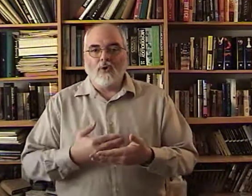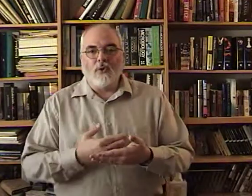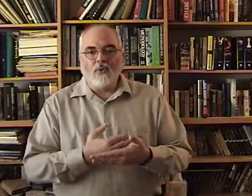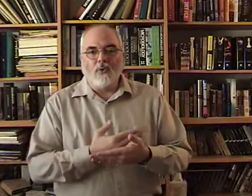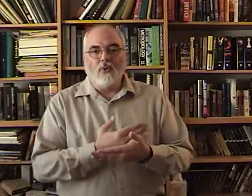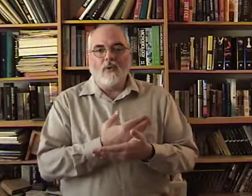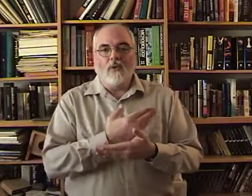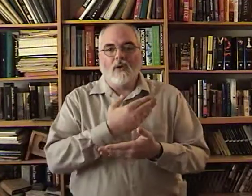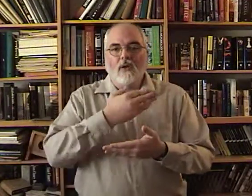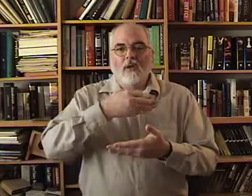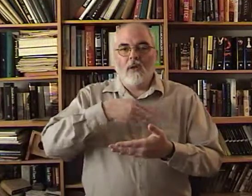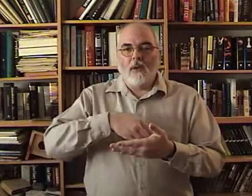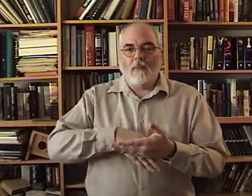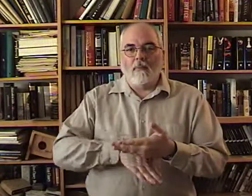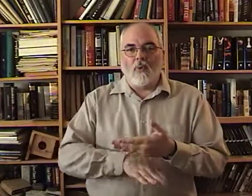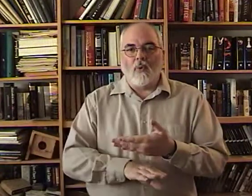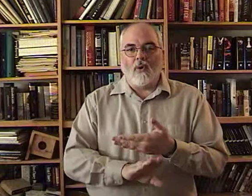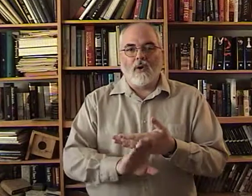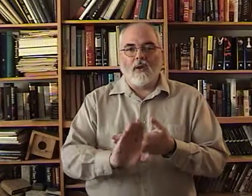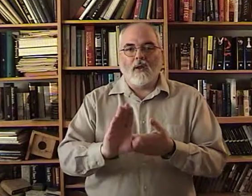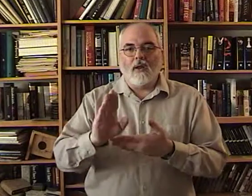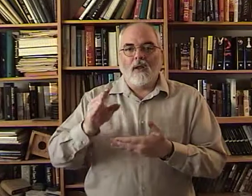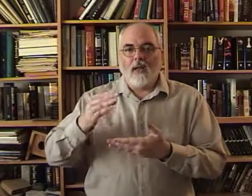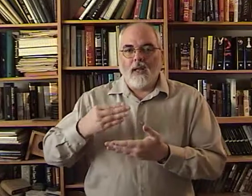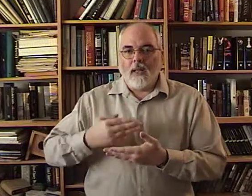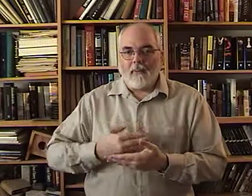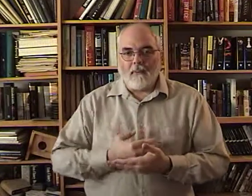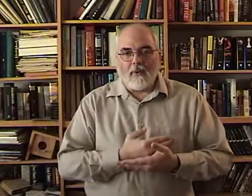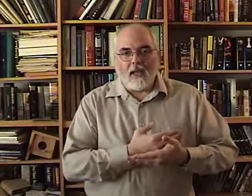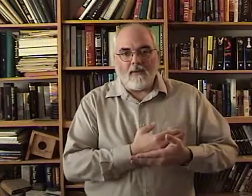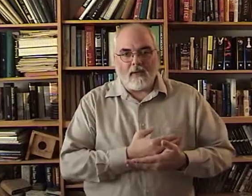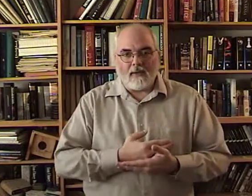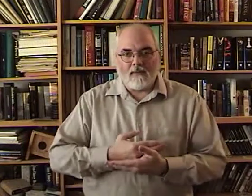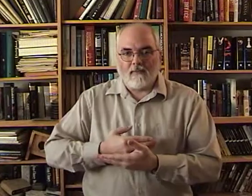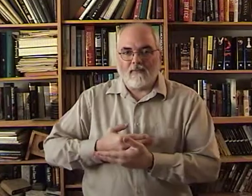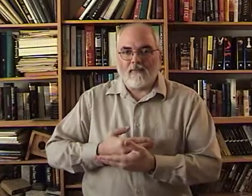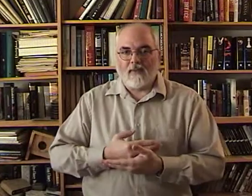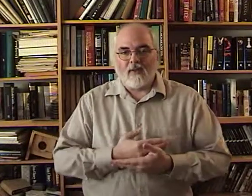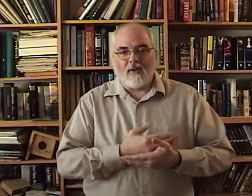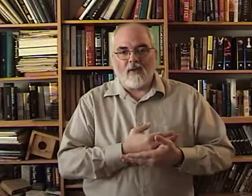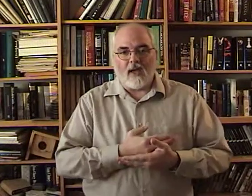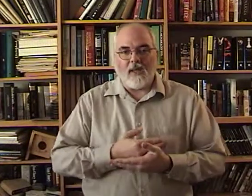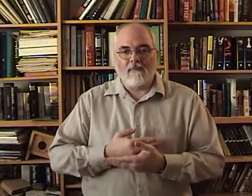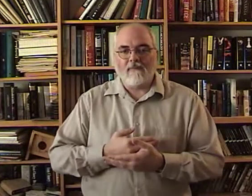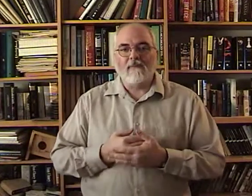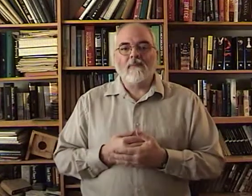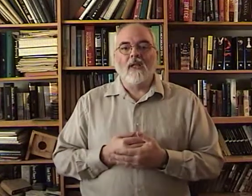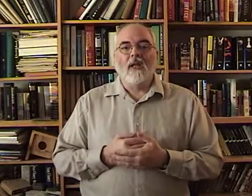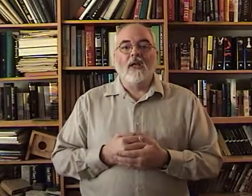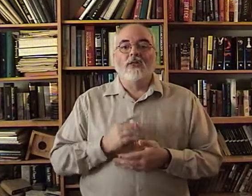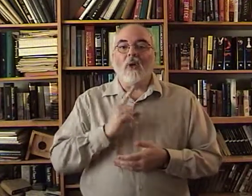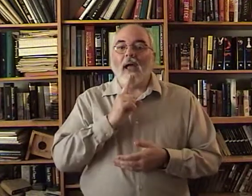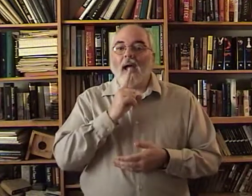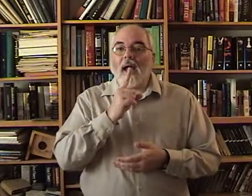New. Born. Baby. Okay. So how